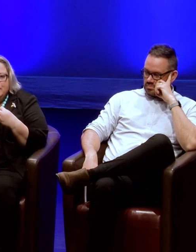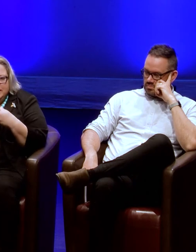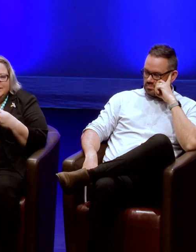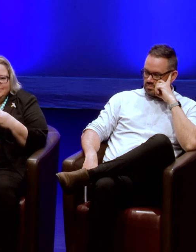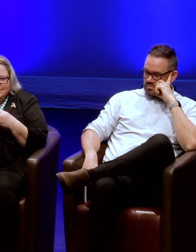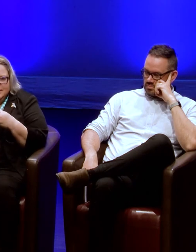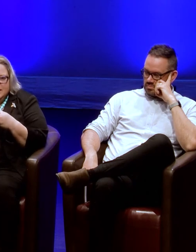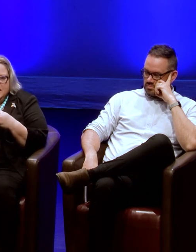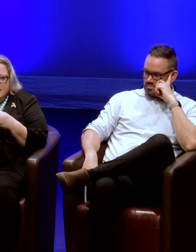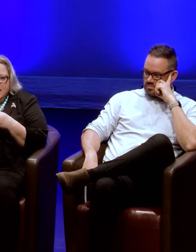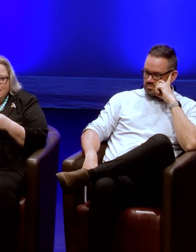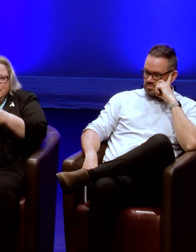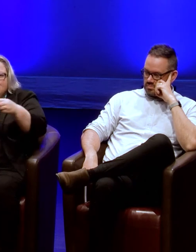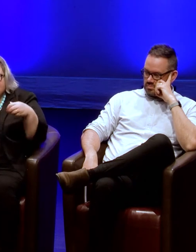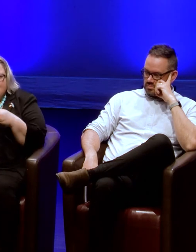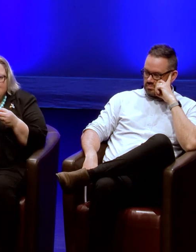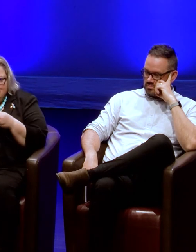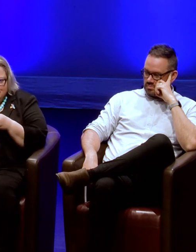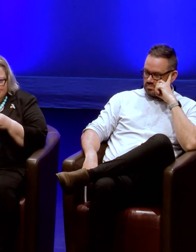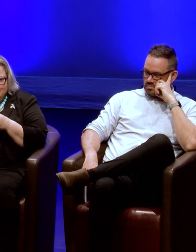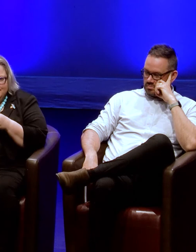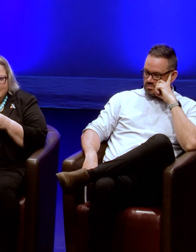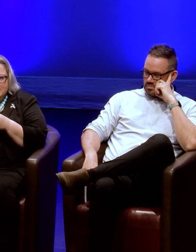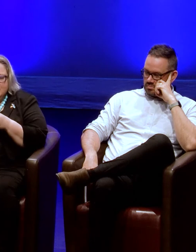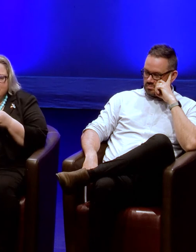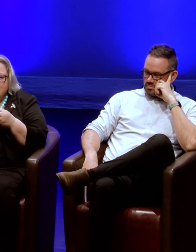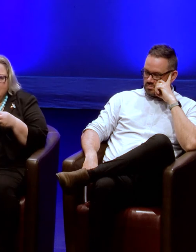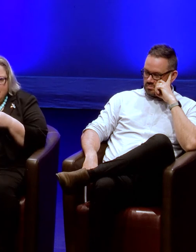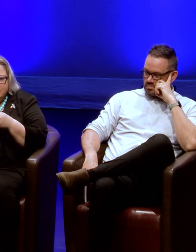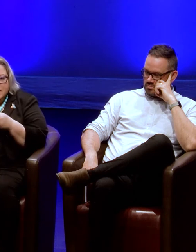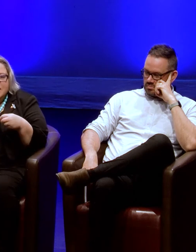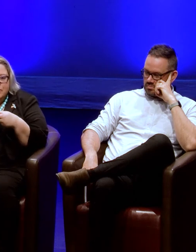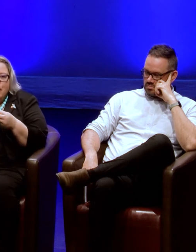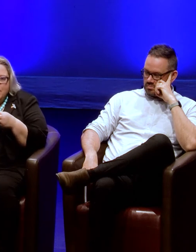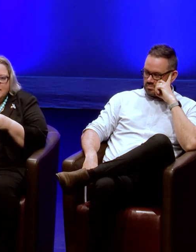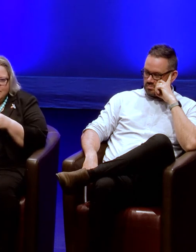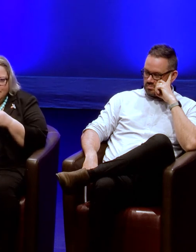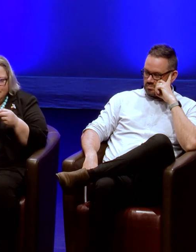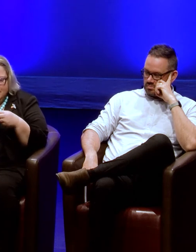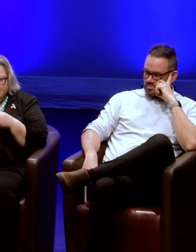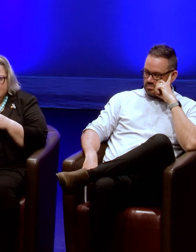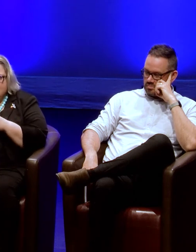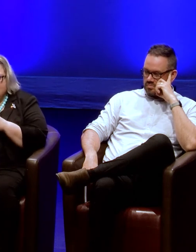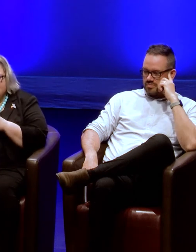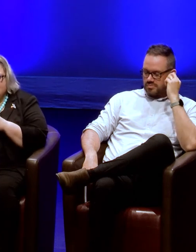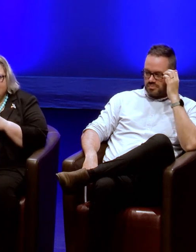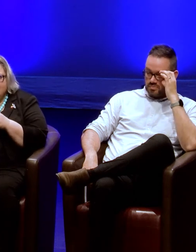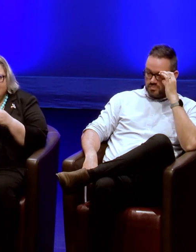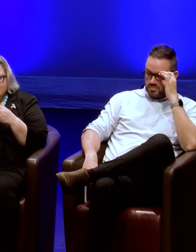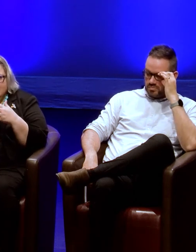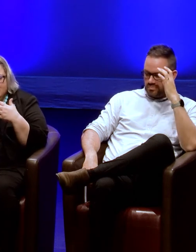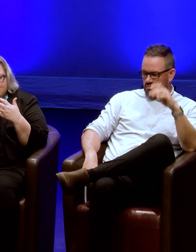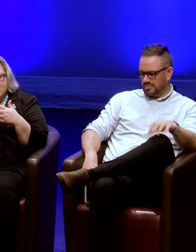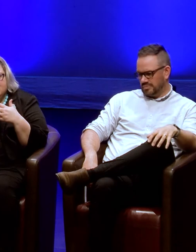drawing people in and having control over them in some capacity and the topic. So, but not